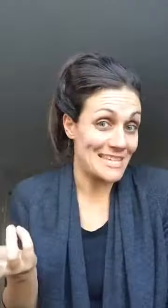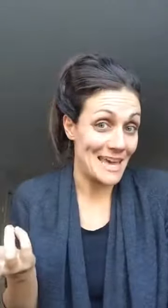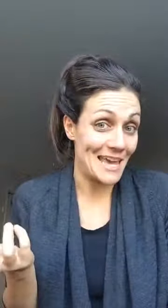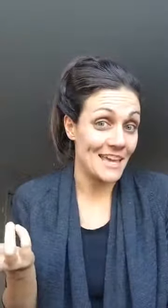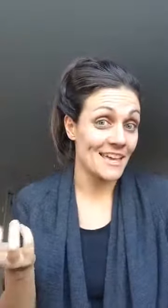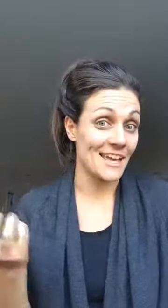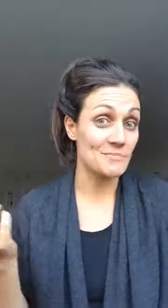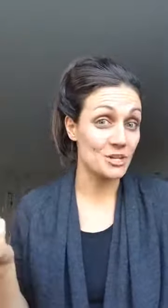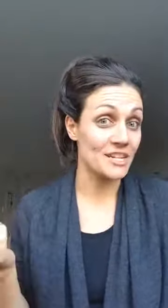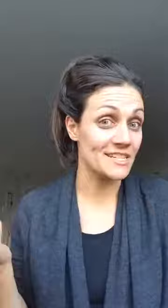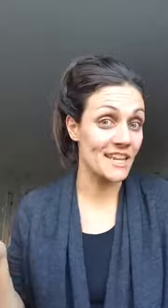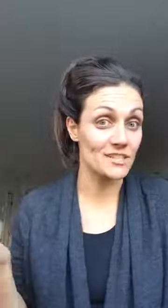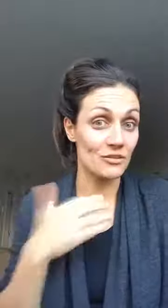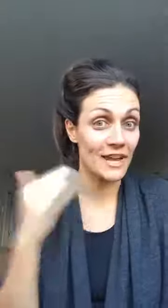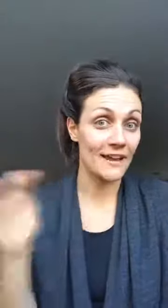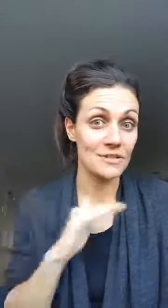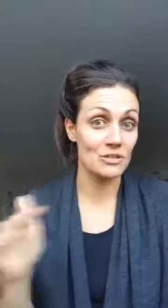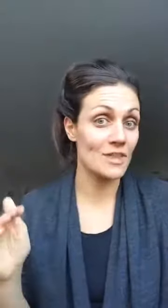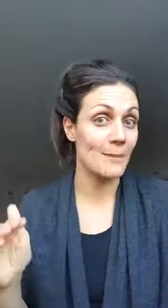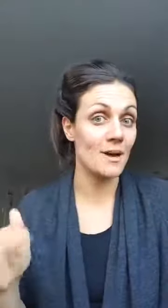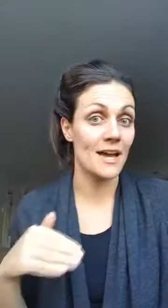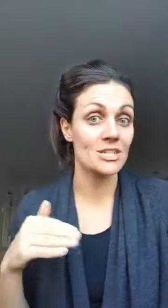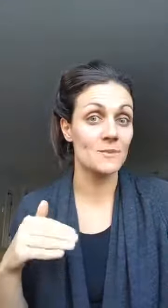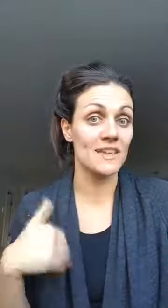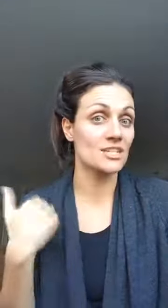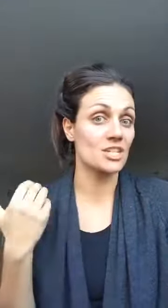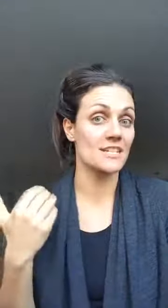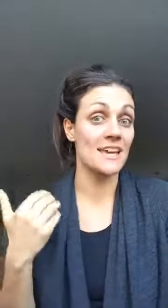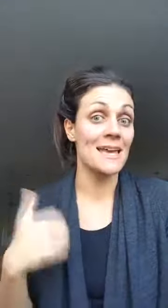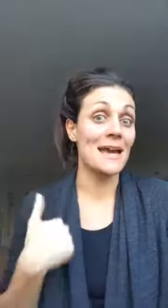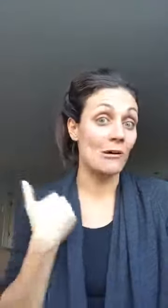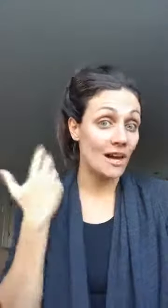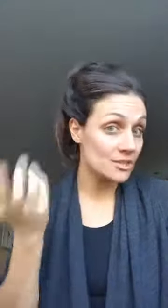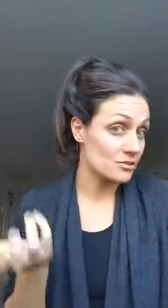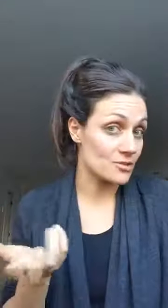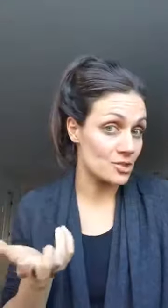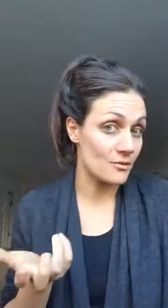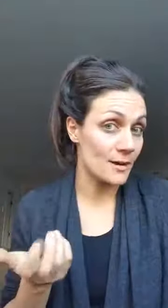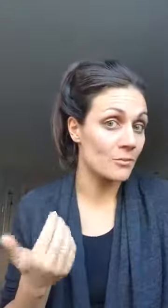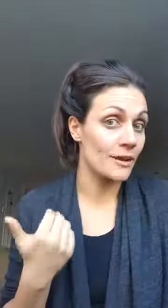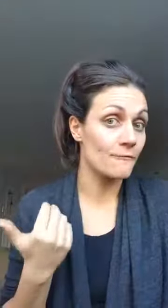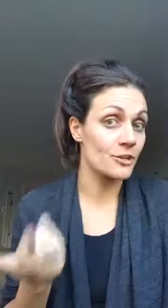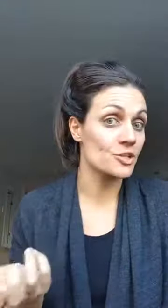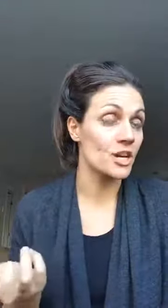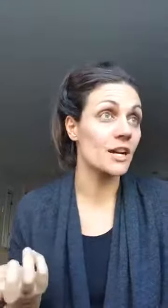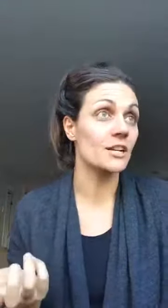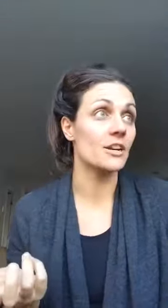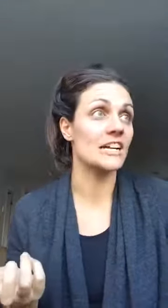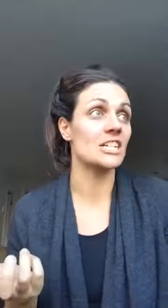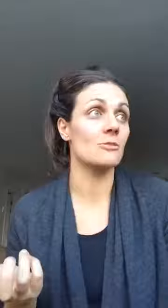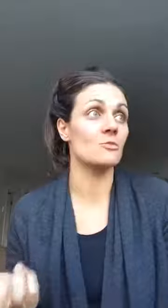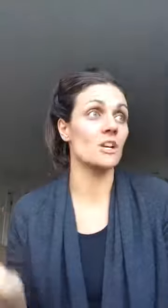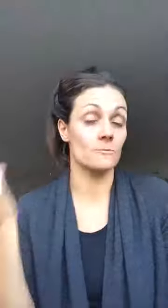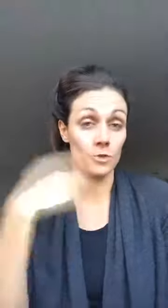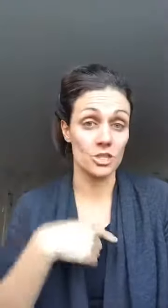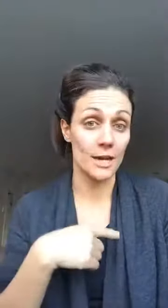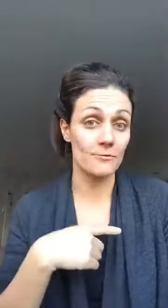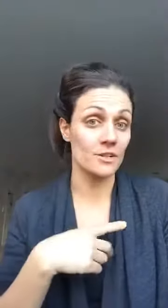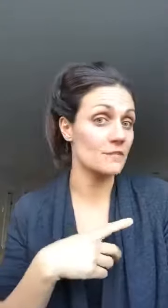day that's pretty intense you don't have to do that much but that's just how i choose to show up when i first started nourish i was working full-time for a different